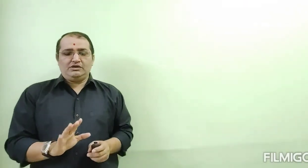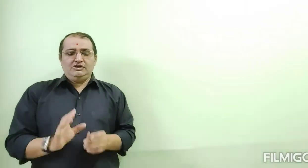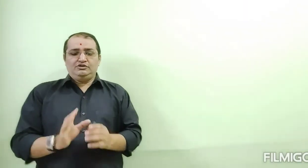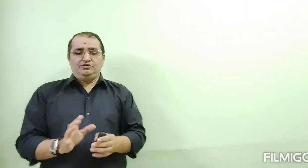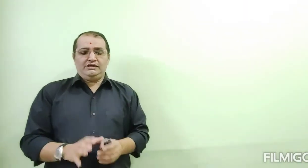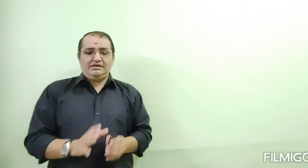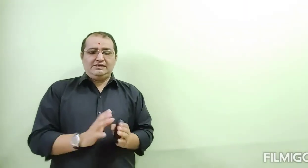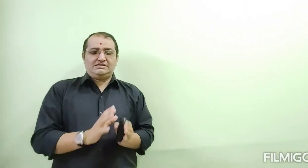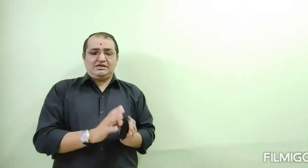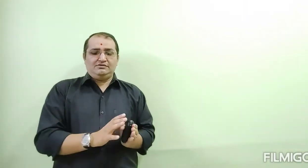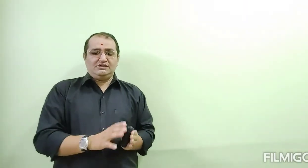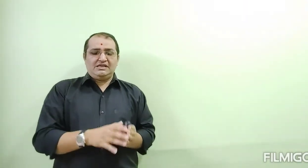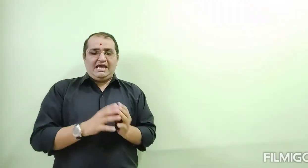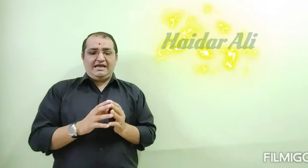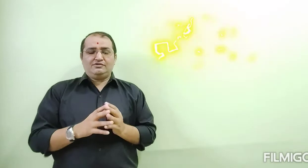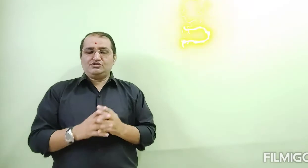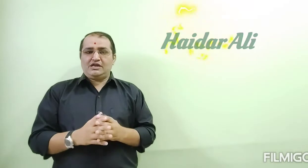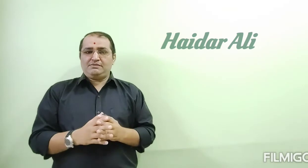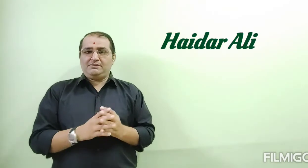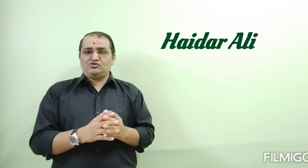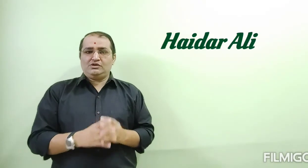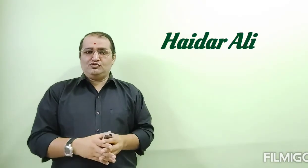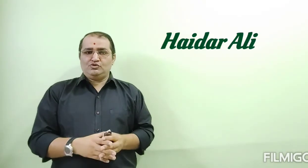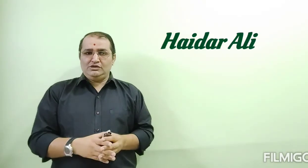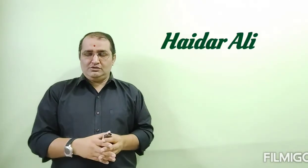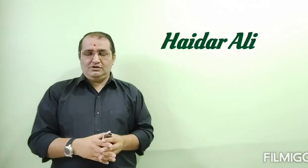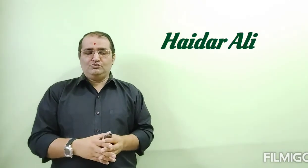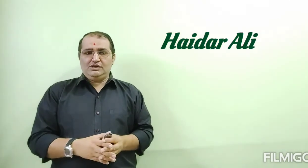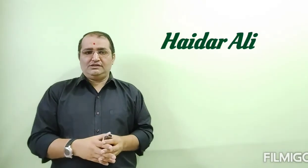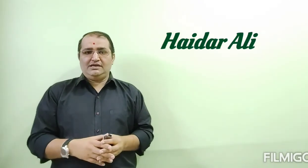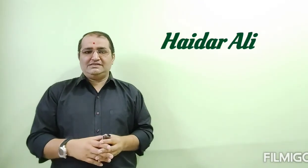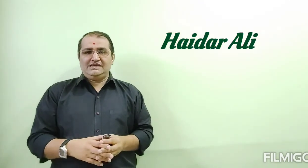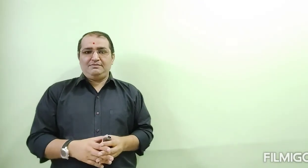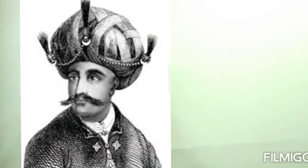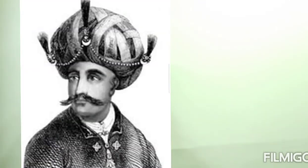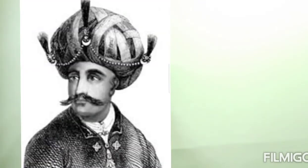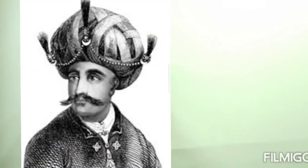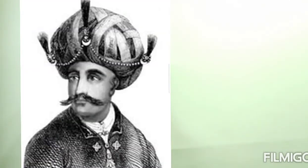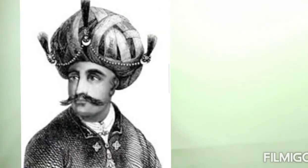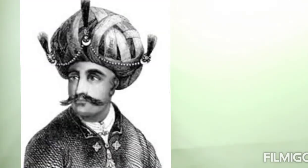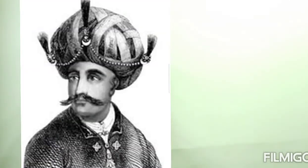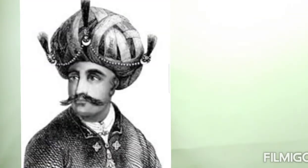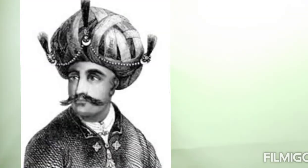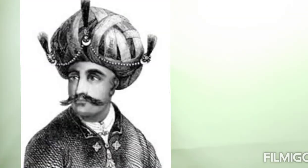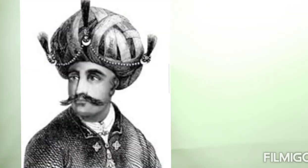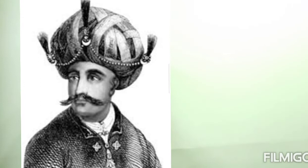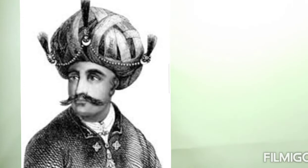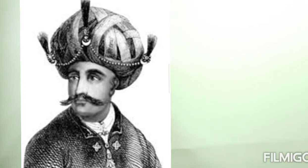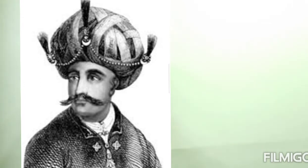during his tenure. And, at time, his Mysore ruler. His name was Hyder Ali. He was father.